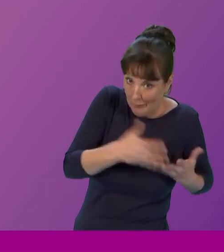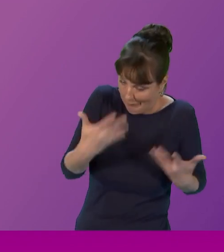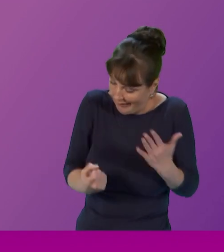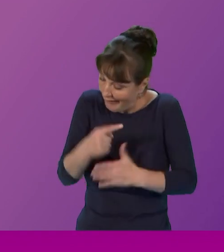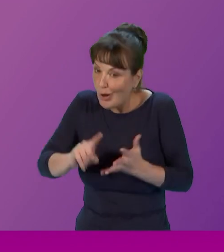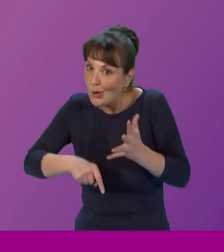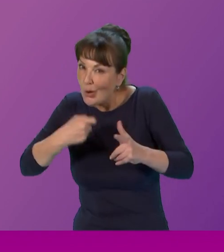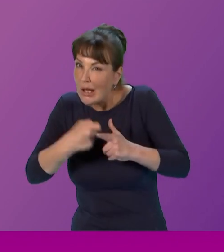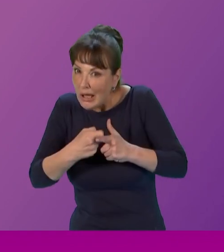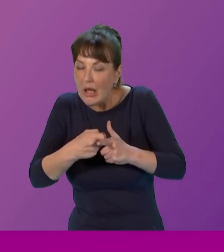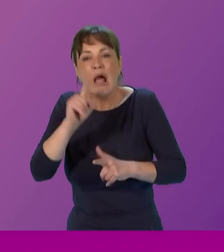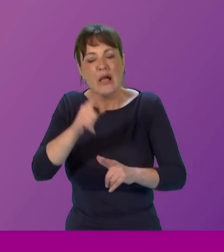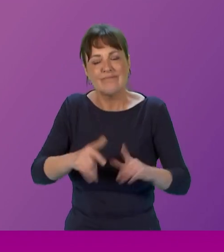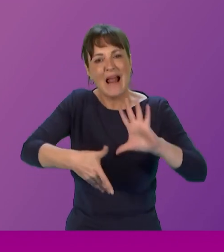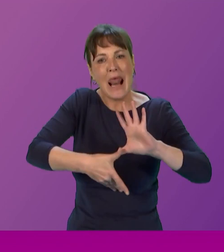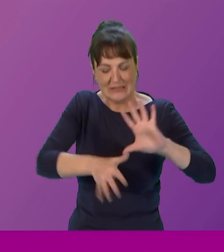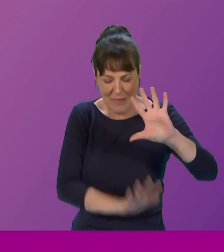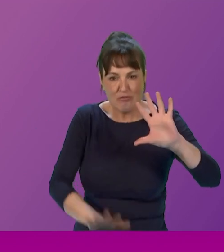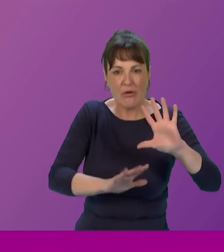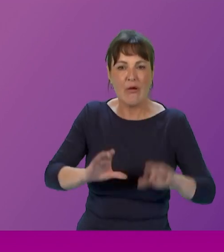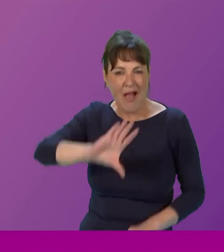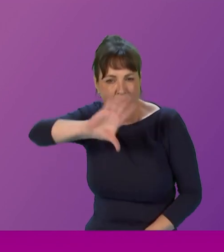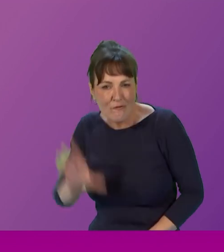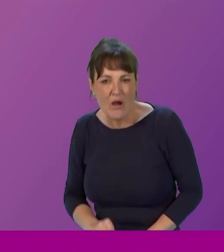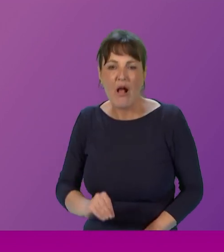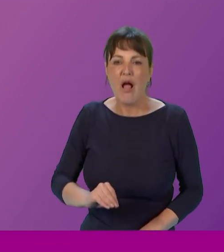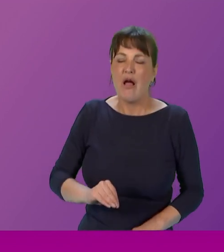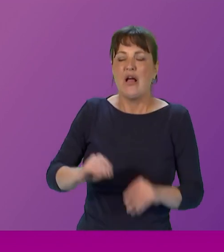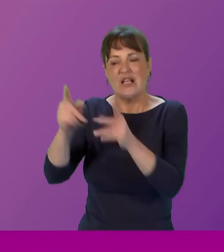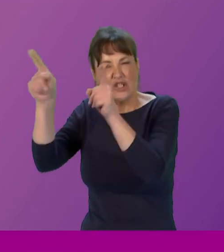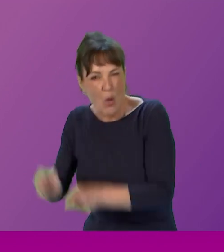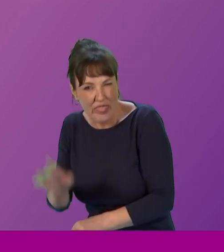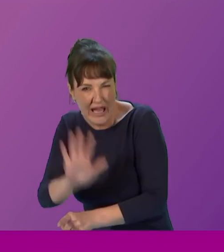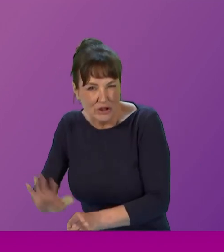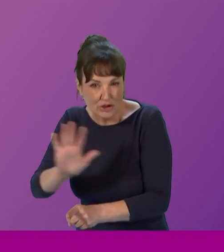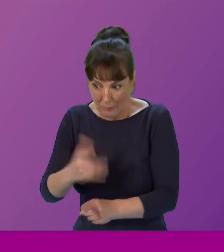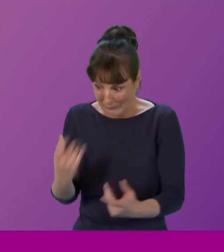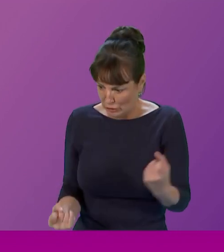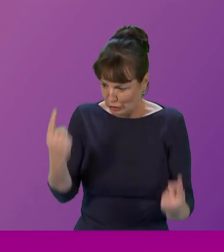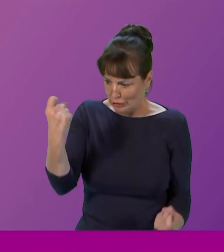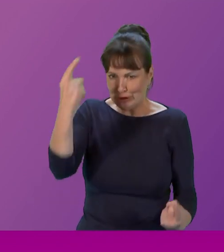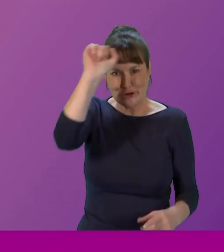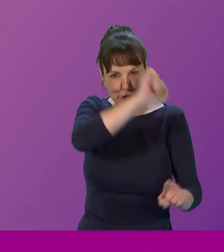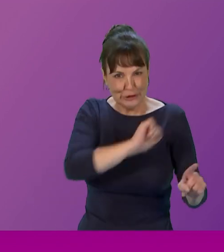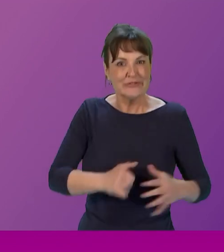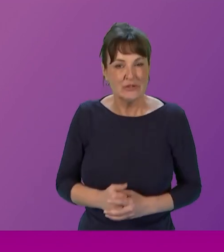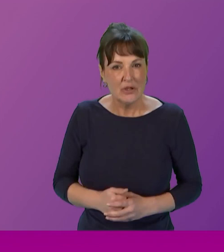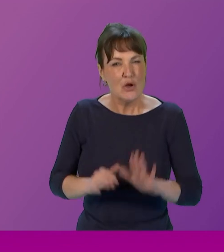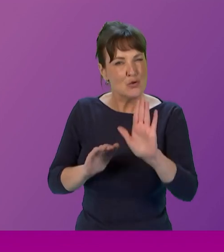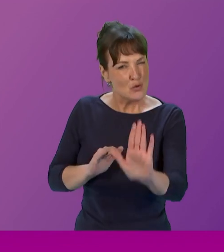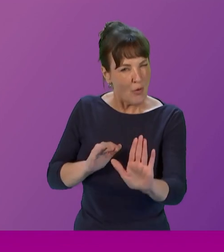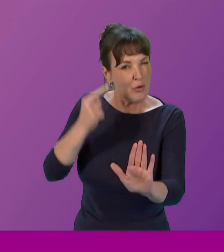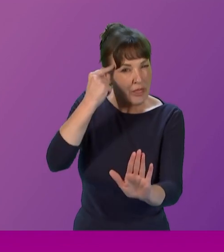in latin america in africa in south asia and so on so neither was the idea